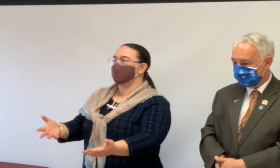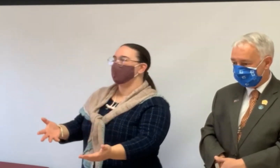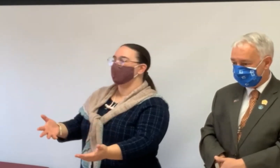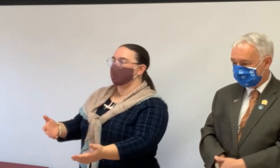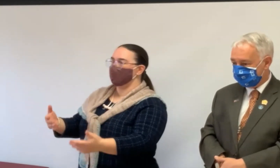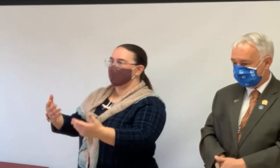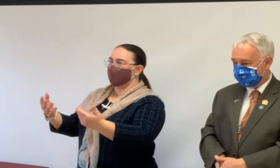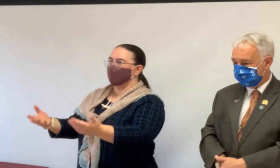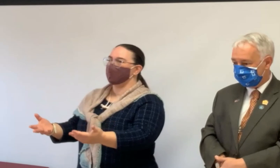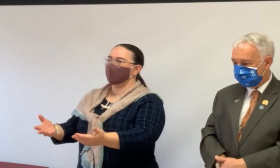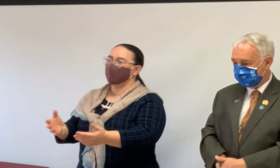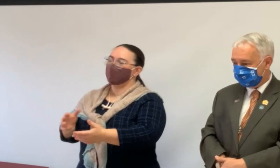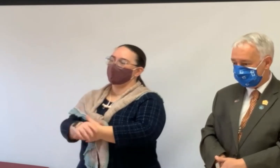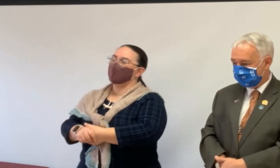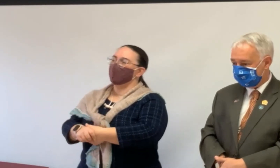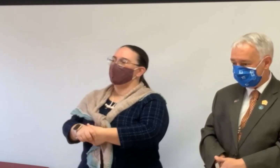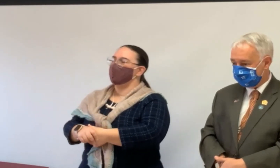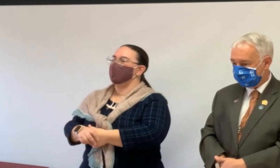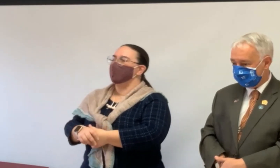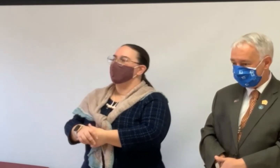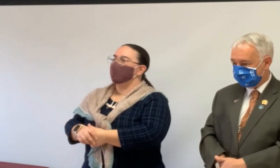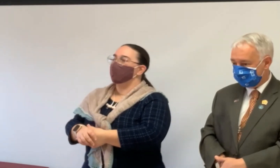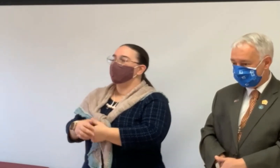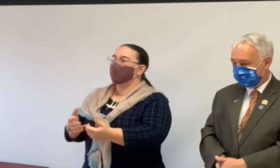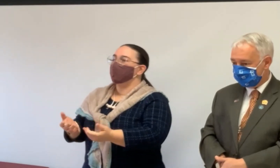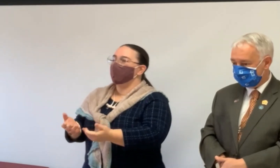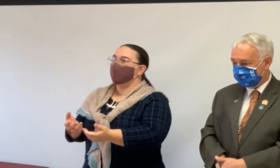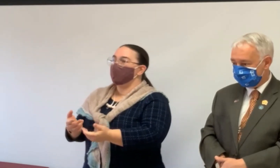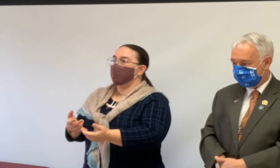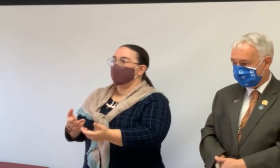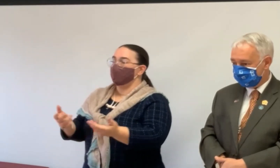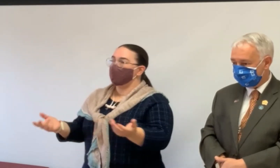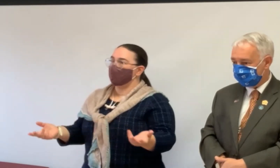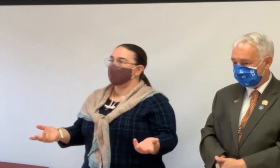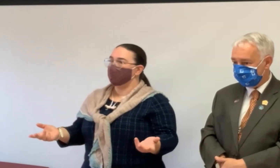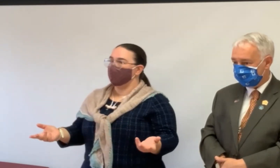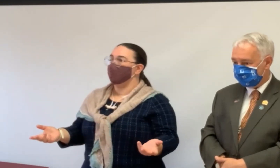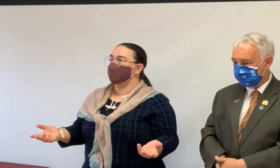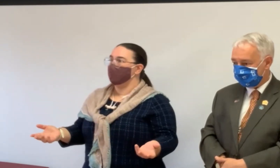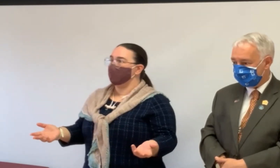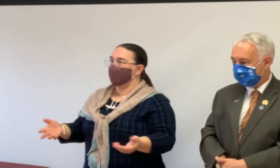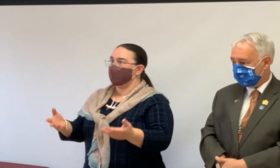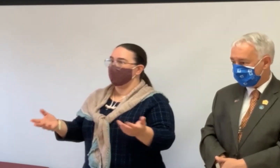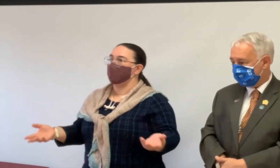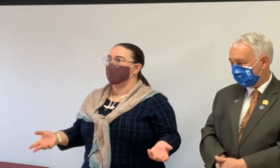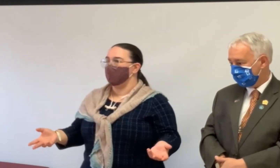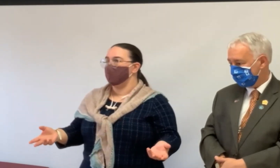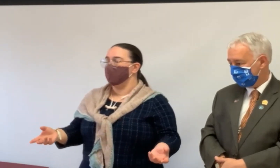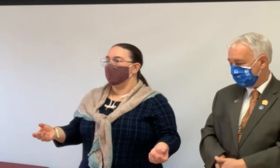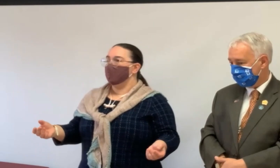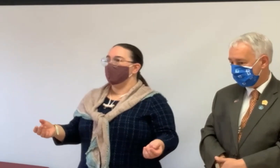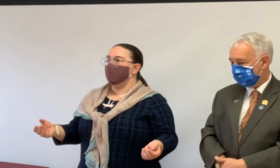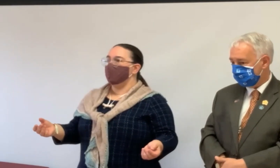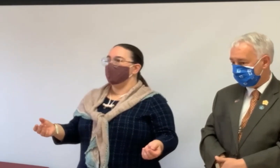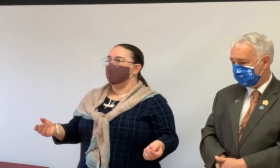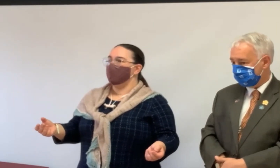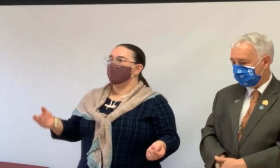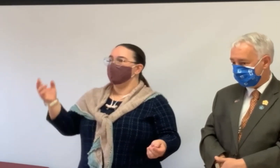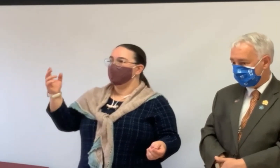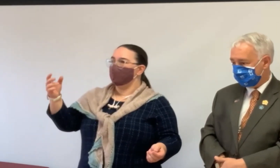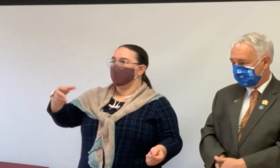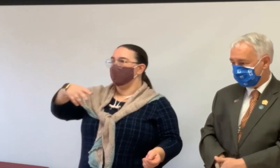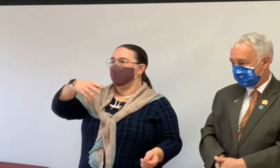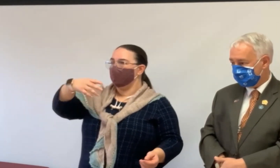become a listing agent, you know, selling someone's property, we really want to be a resource for everybody. And that's why we're here. Um,